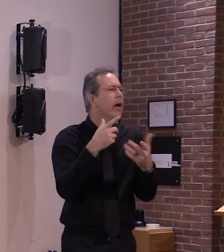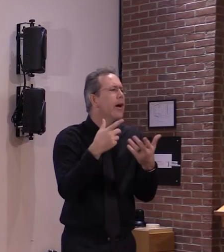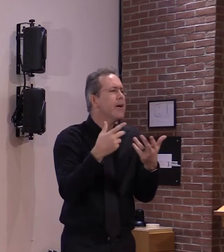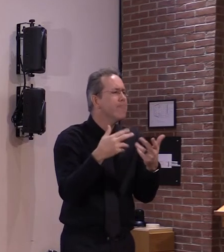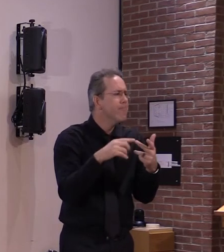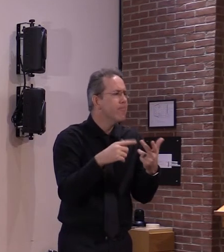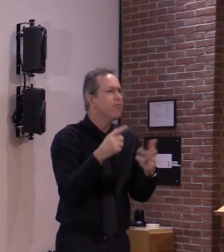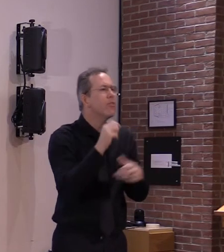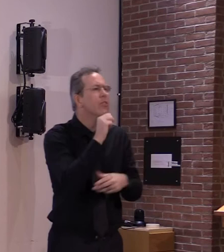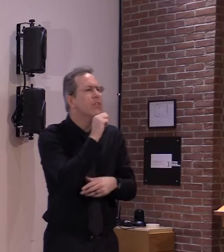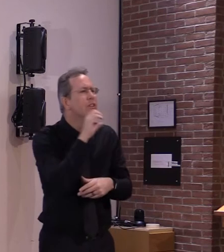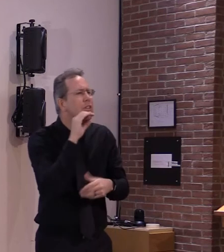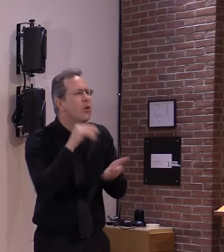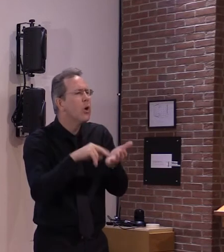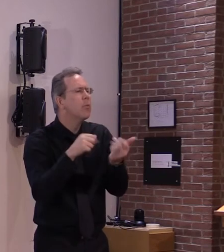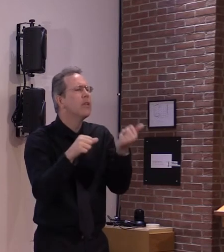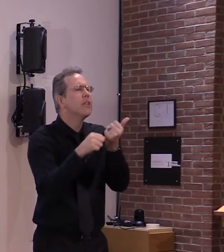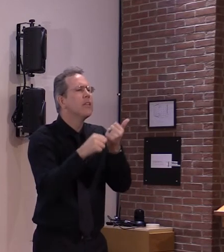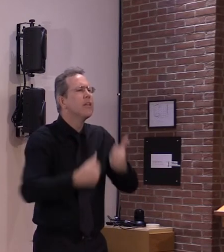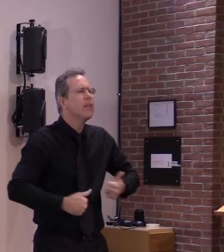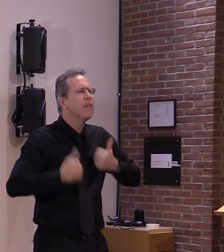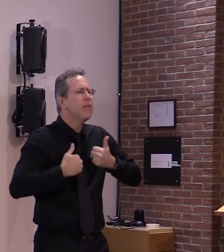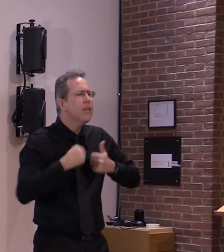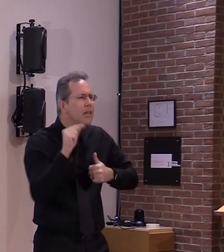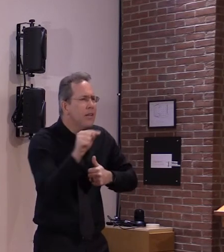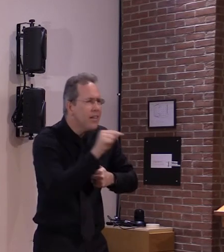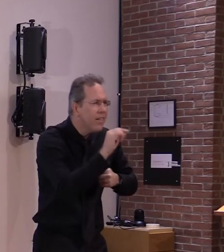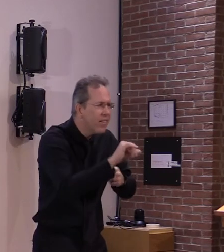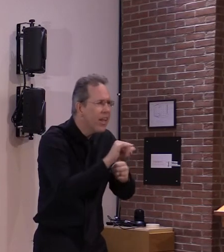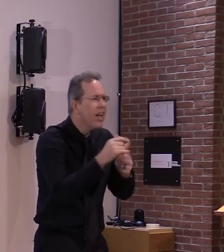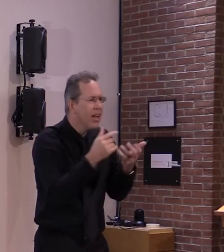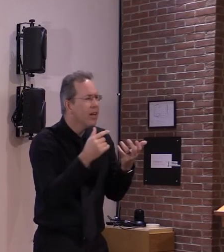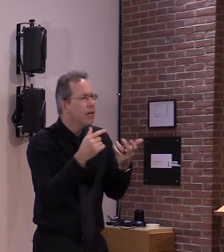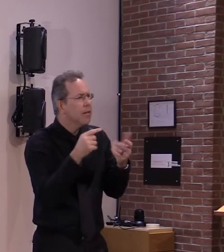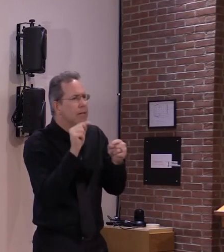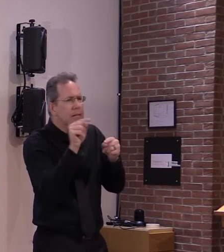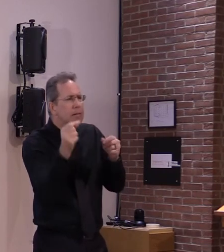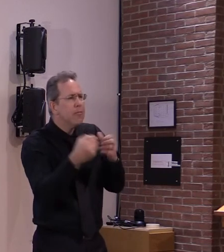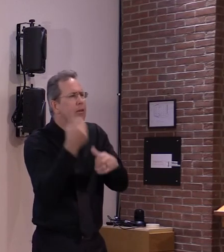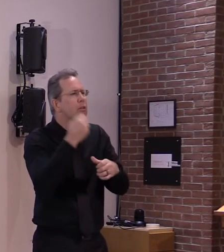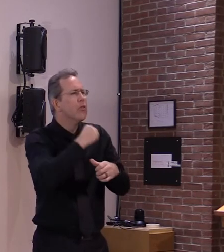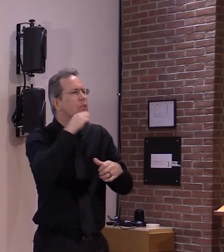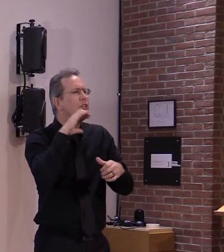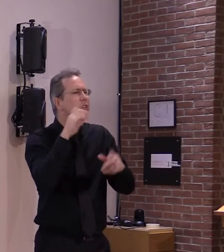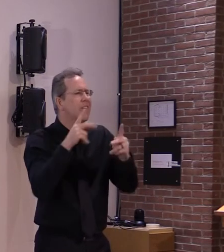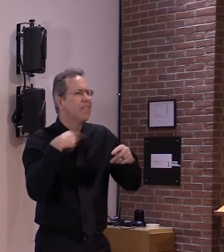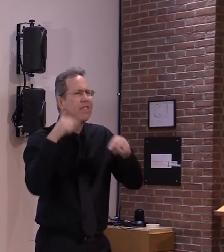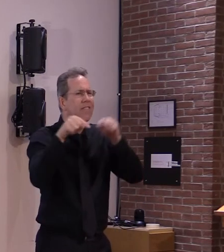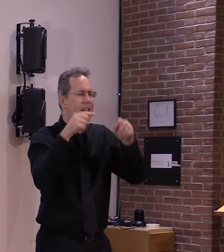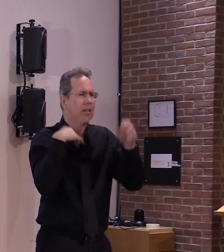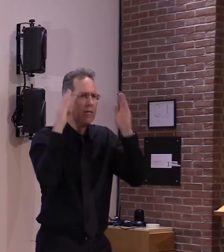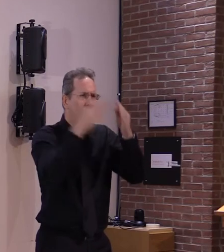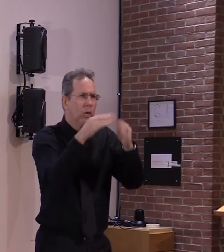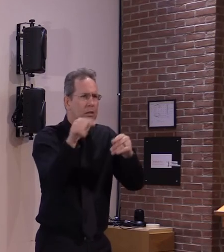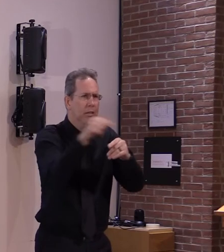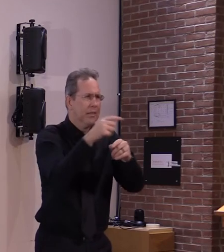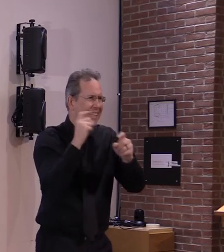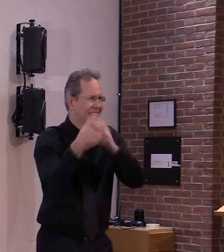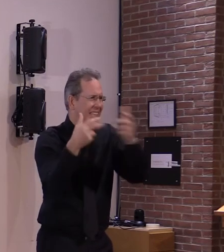large populations as well across the state there's 37 skilled nursing facilities that are the highest